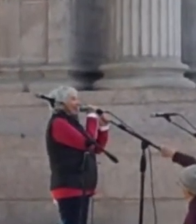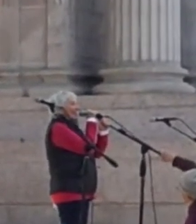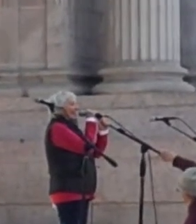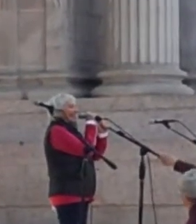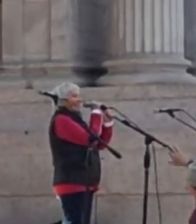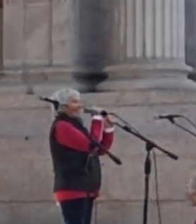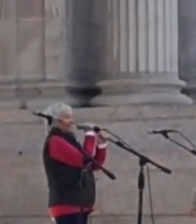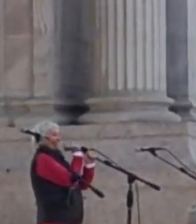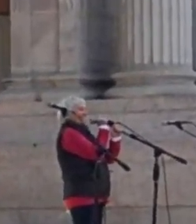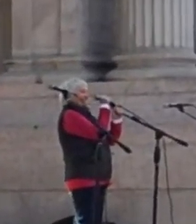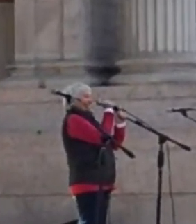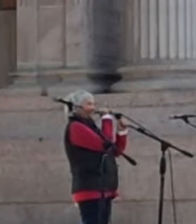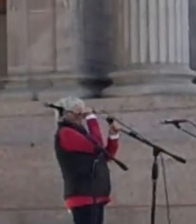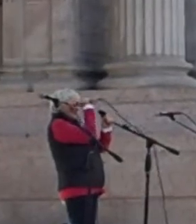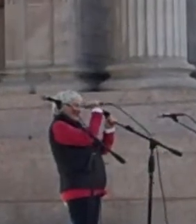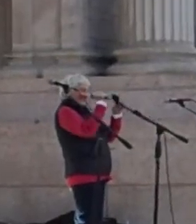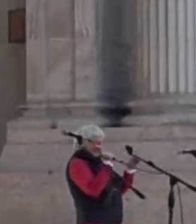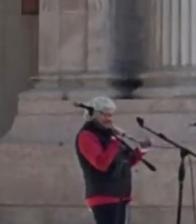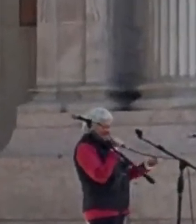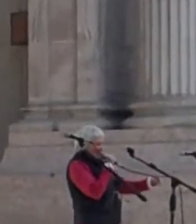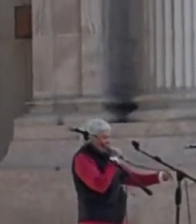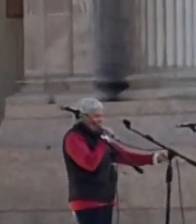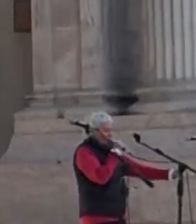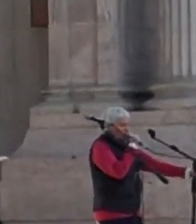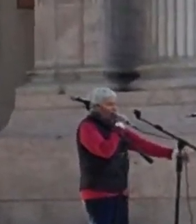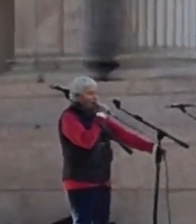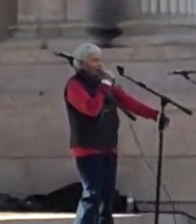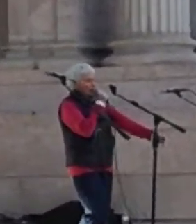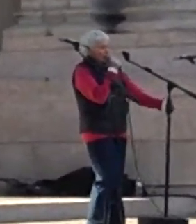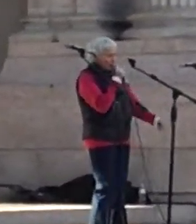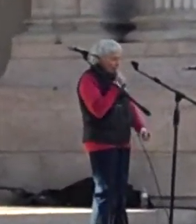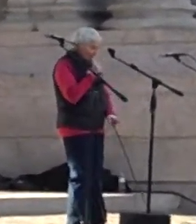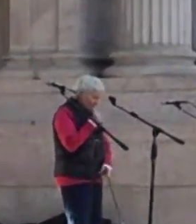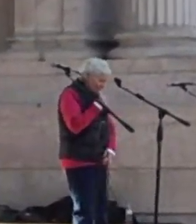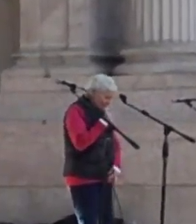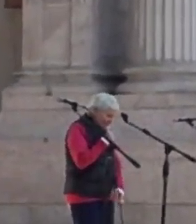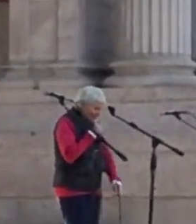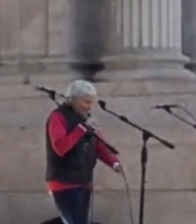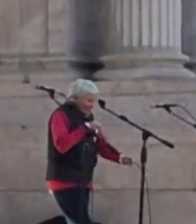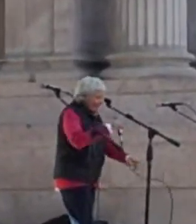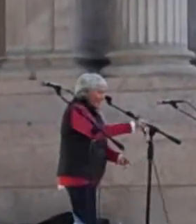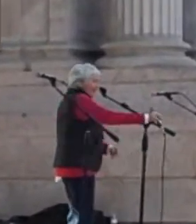Hey. Hey! Strange paradise! I'm so proud of all you.